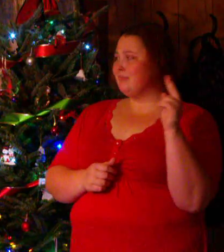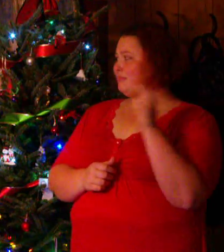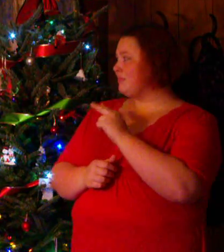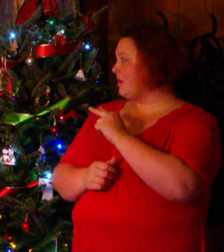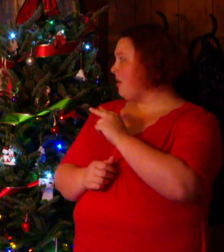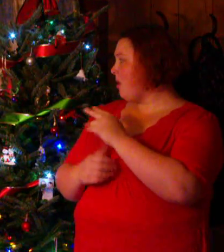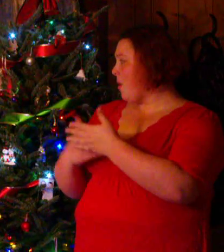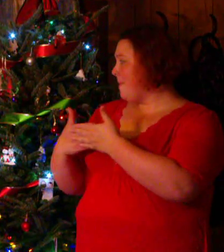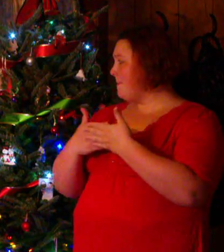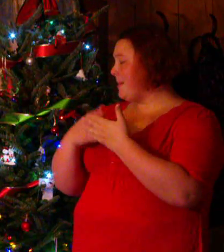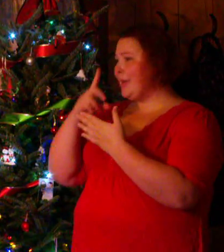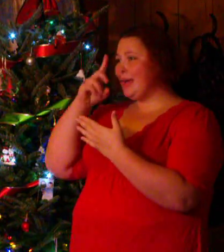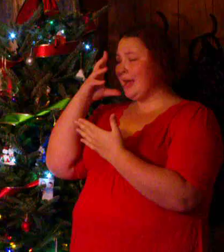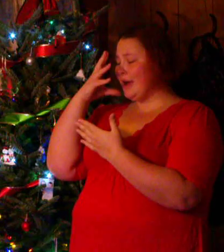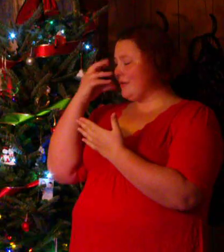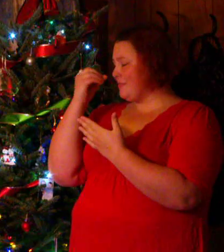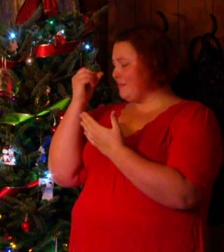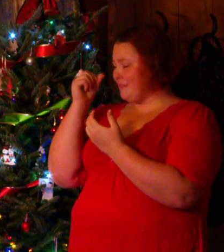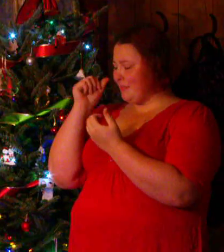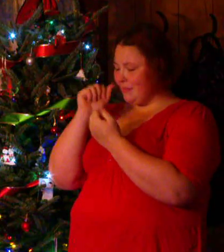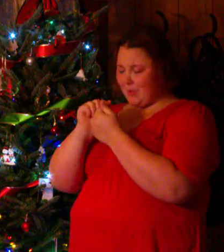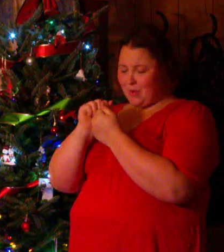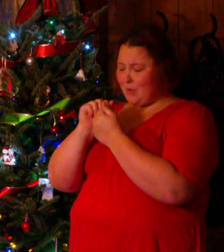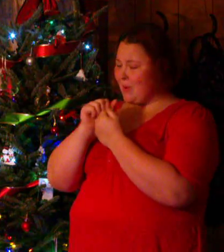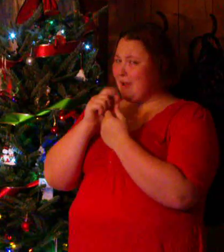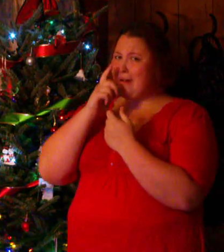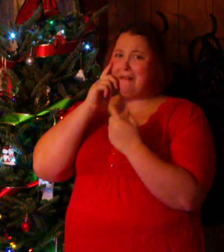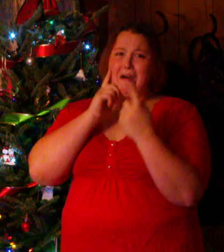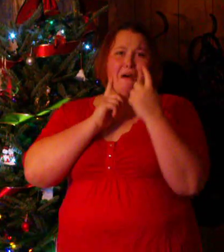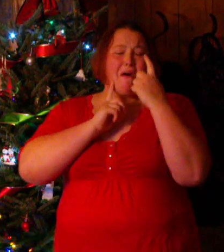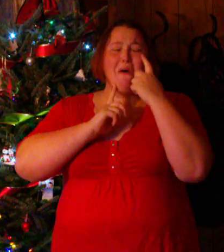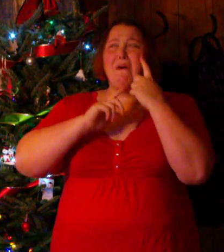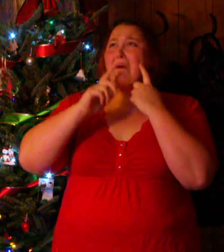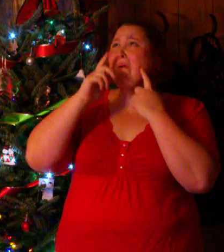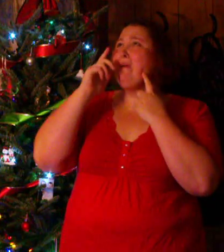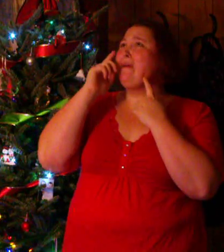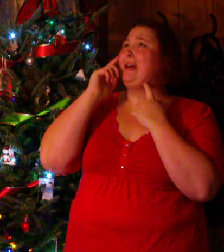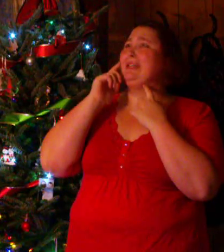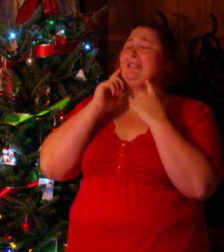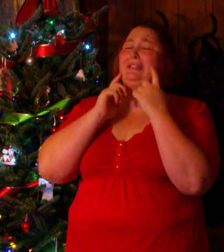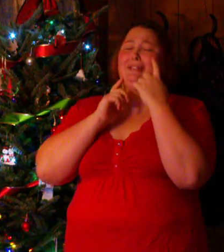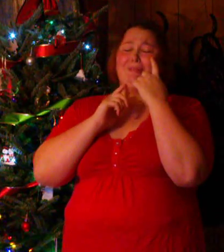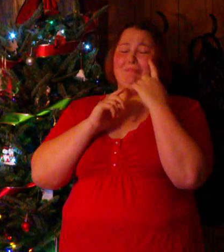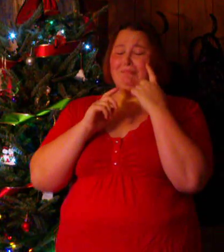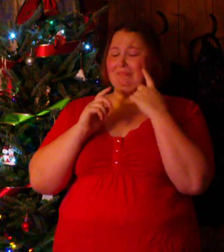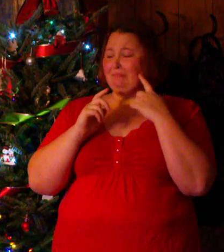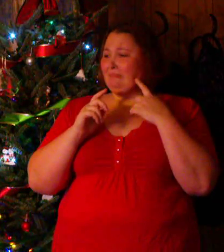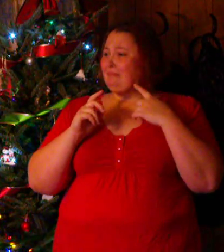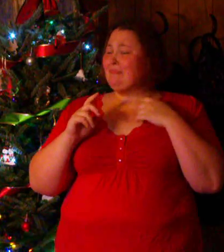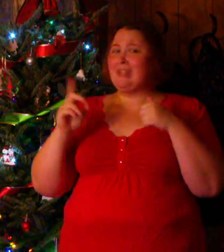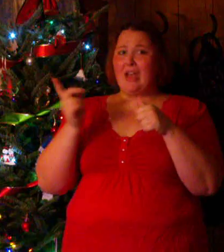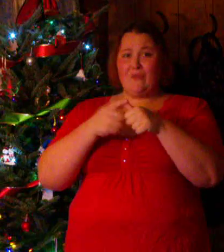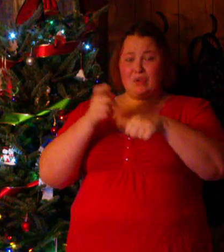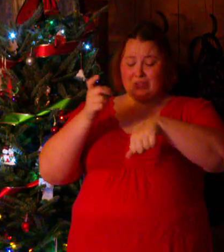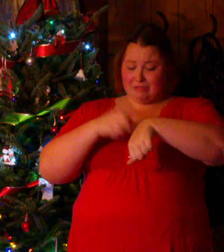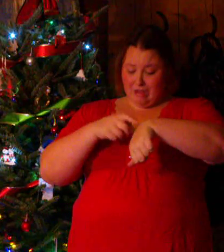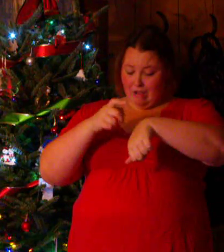when she saw that baby in the backseat sleeping like a rock And for the first time in a